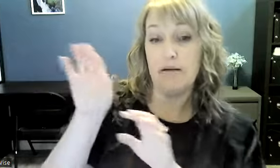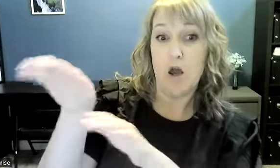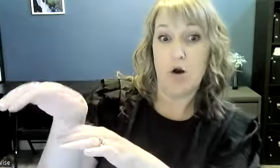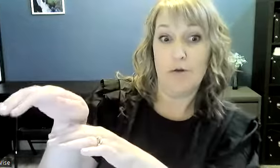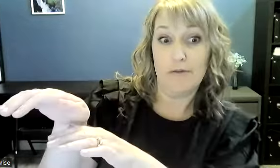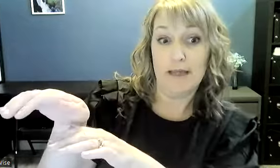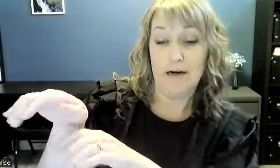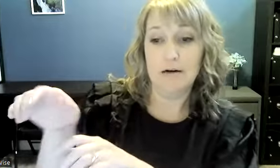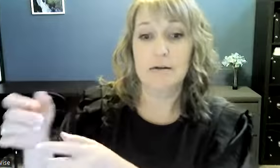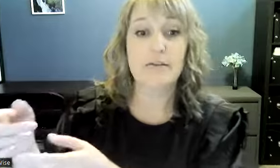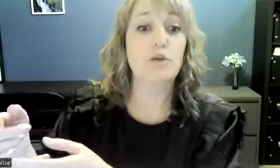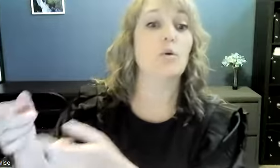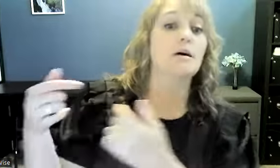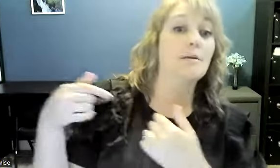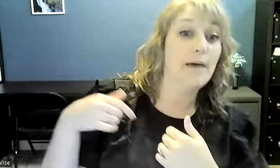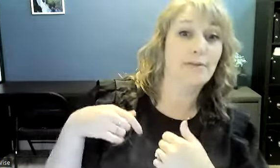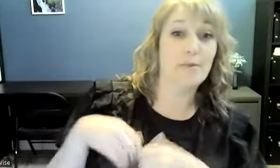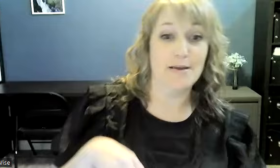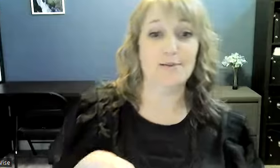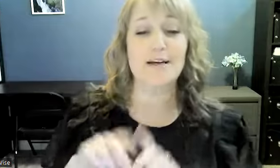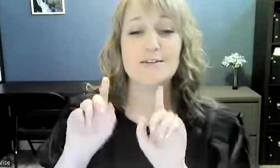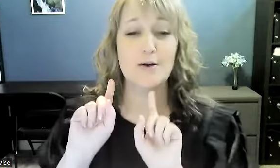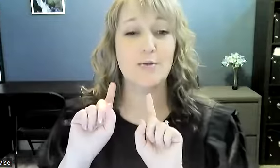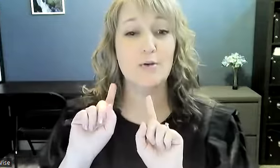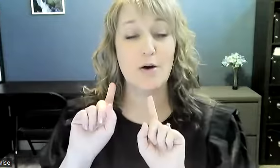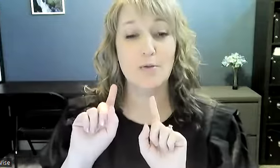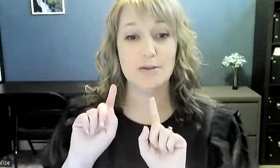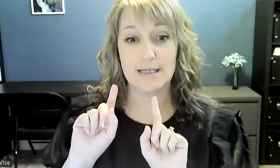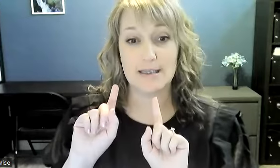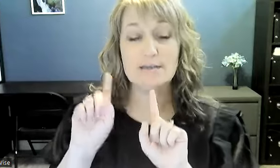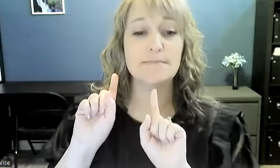over there then you will come back from there right so go looks like this